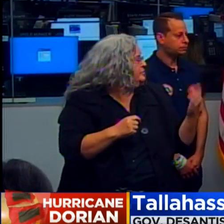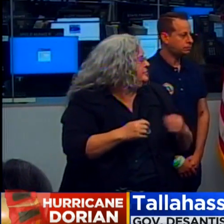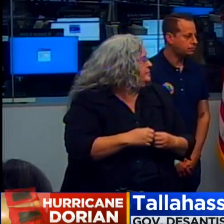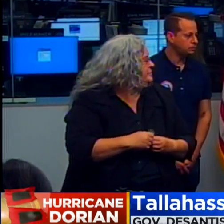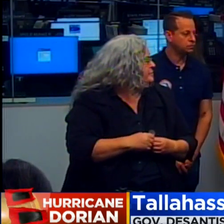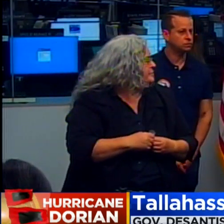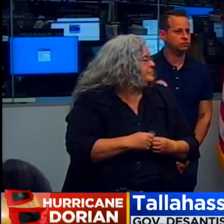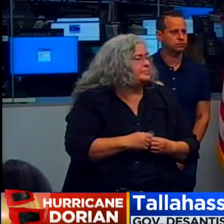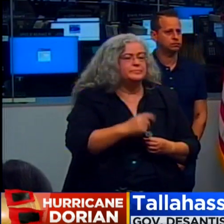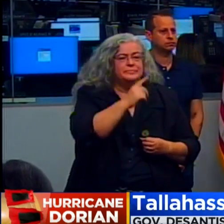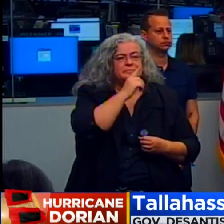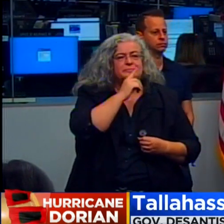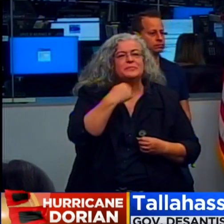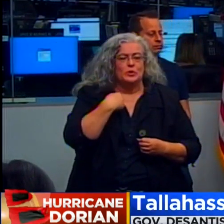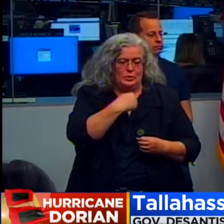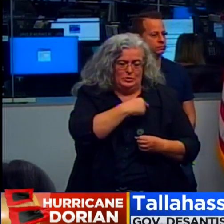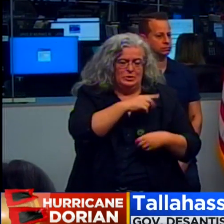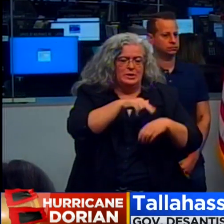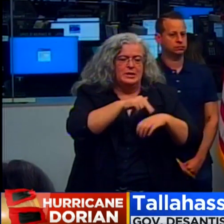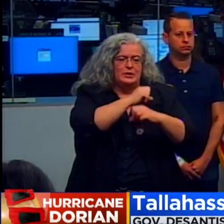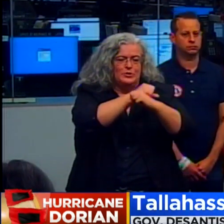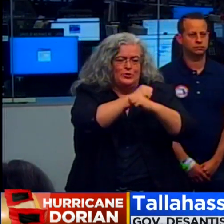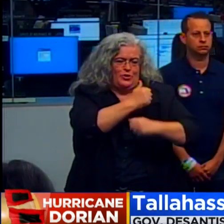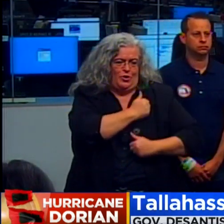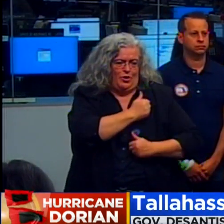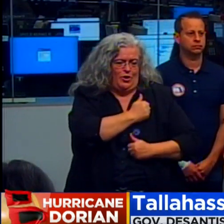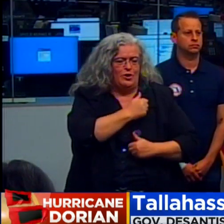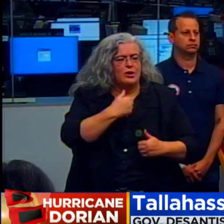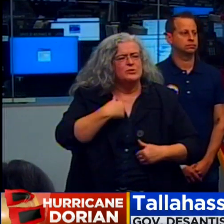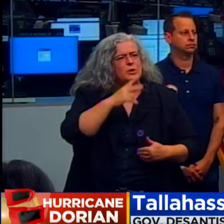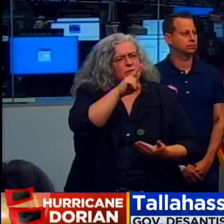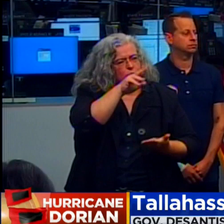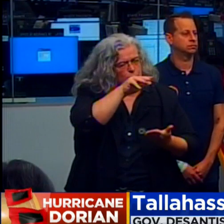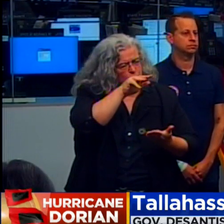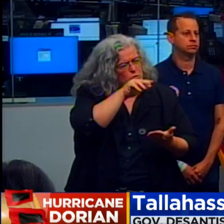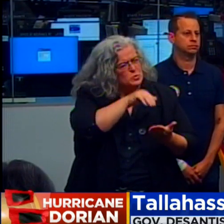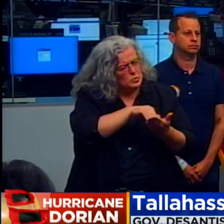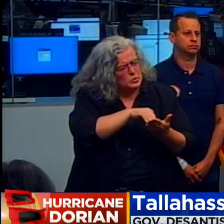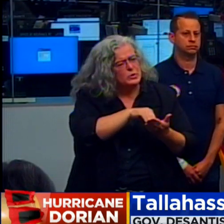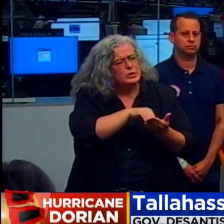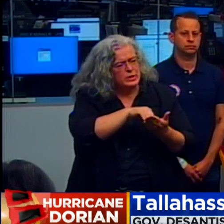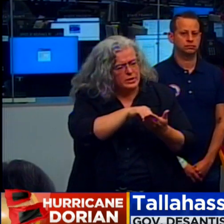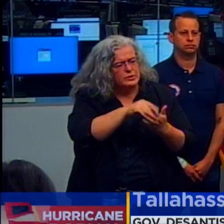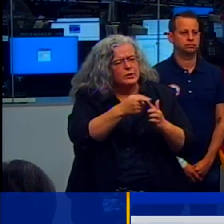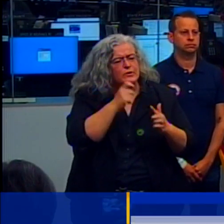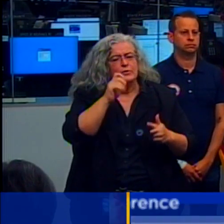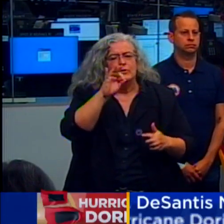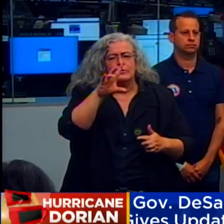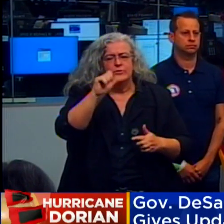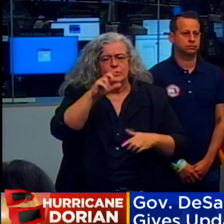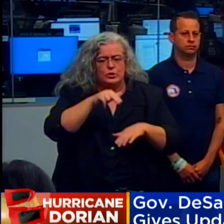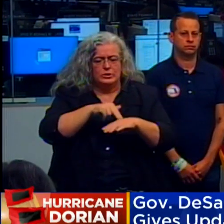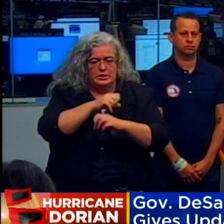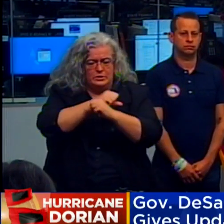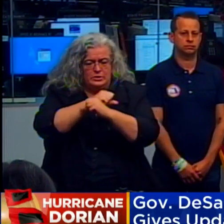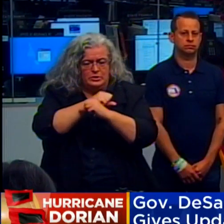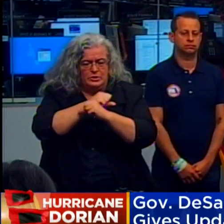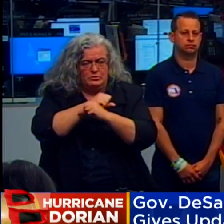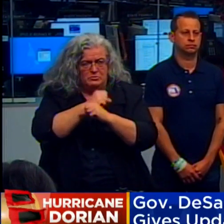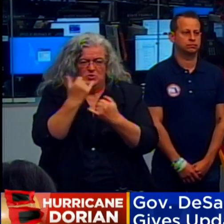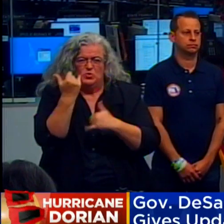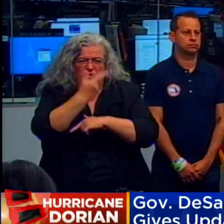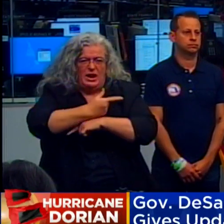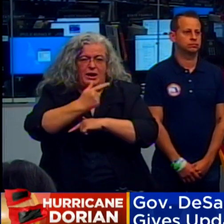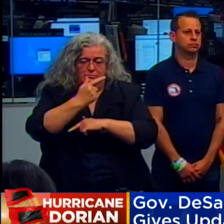mobilizing. We are mobilizing as we speak. We expect about 2,000 soldiers and airmen from the Florida National Guard mobilized by the end of the day today.